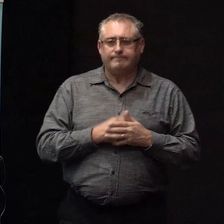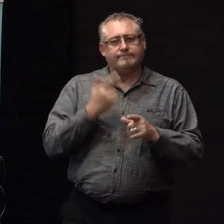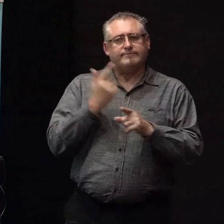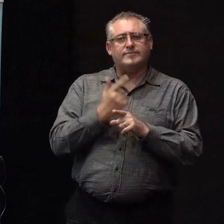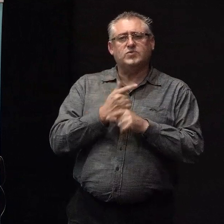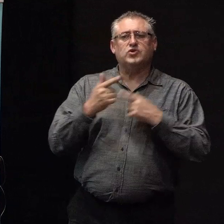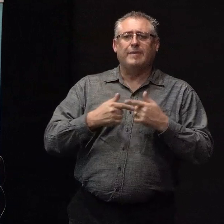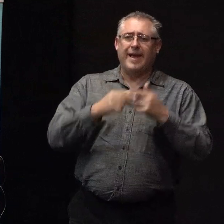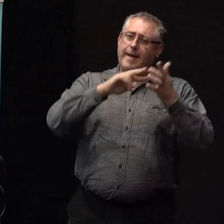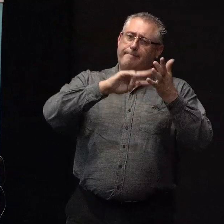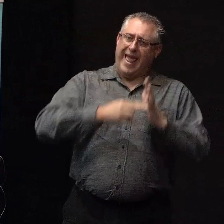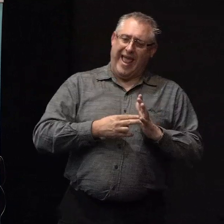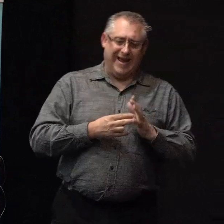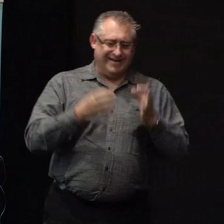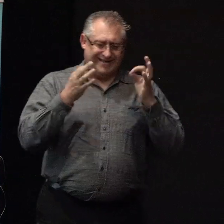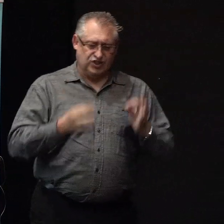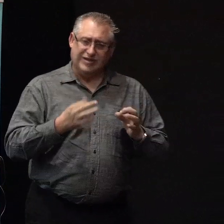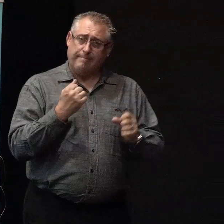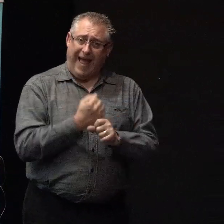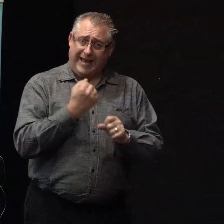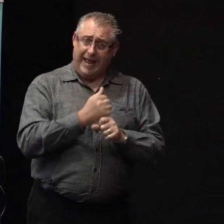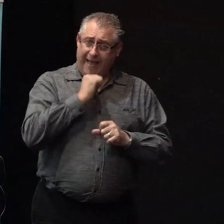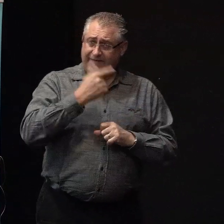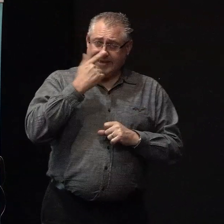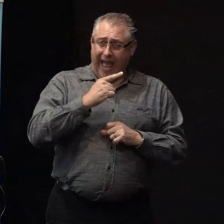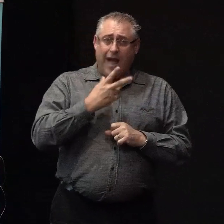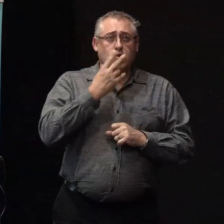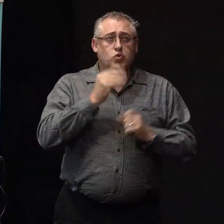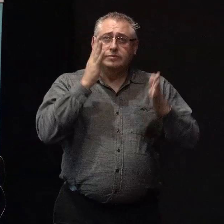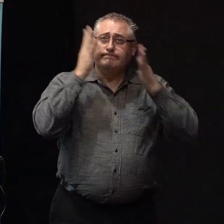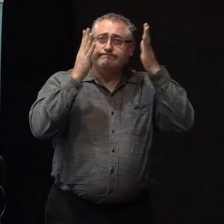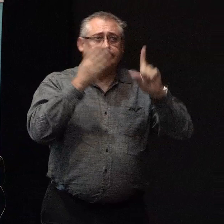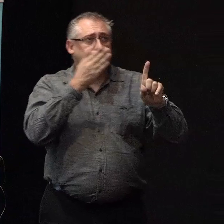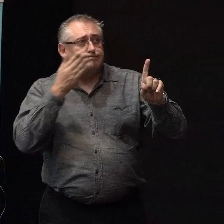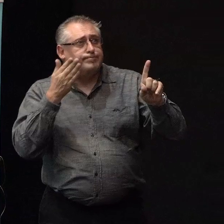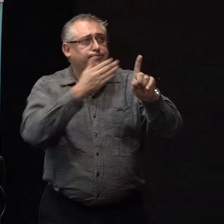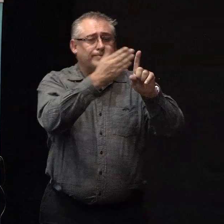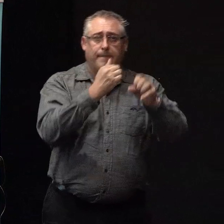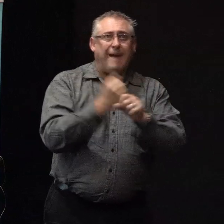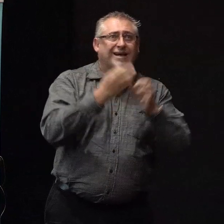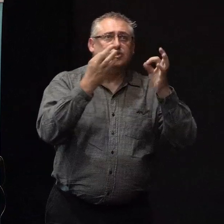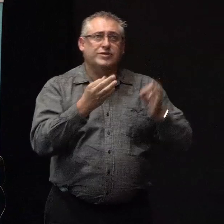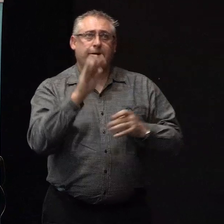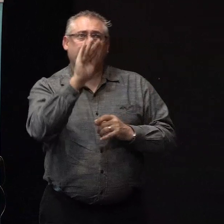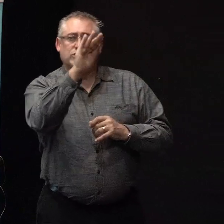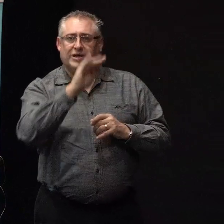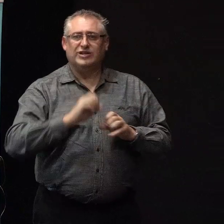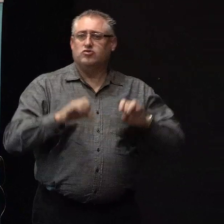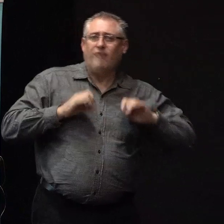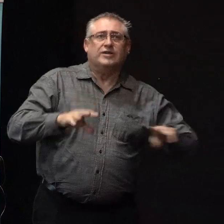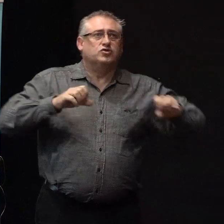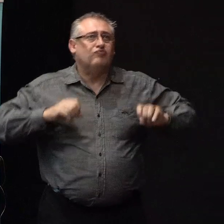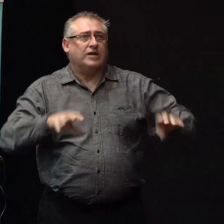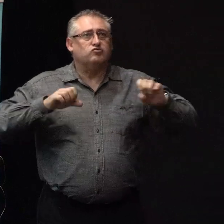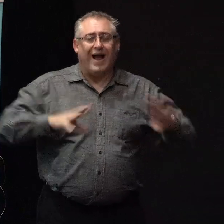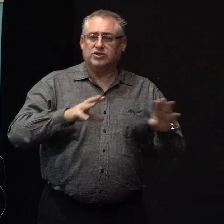about planning and decision making. You know, if we are not being able to use our strategic part of our brain, then we may be making decisions for our future or just rushing through and getting things done